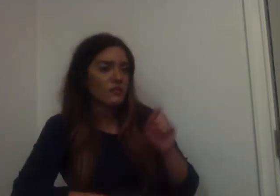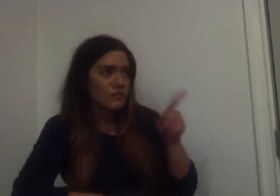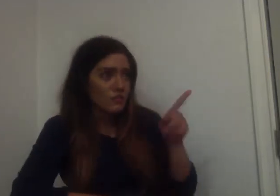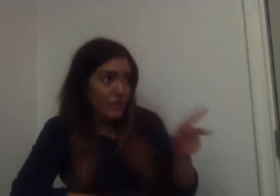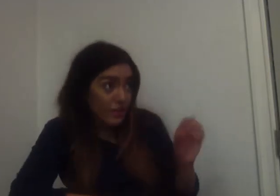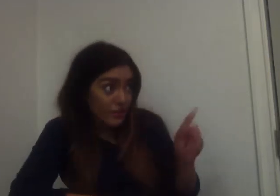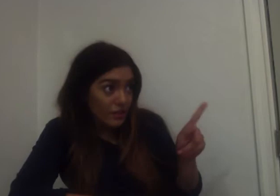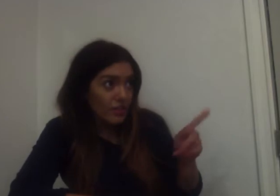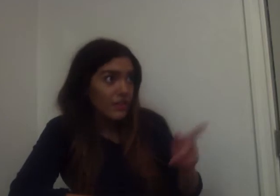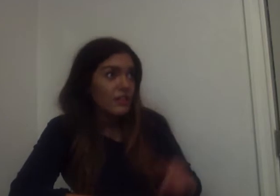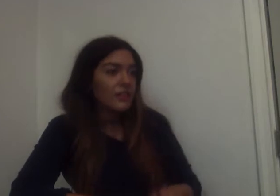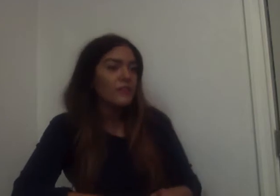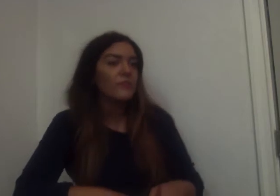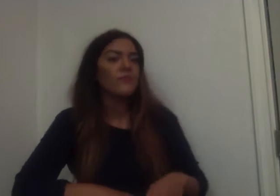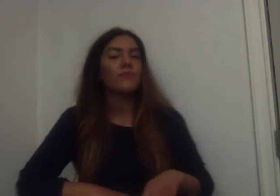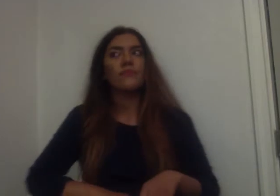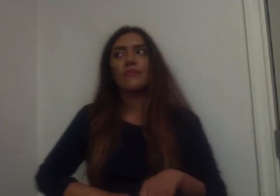I love too.